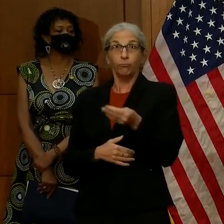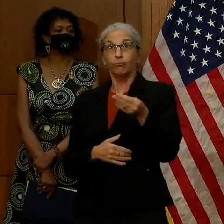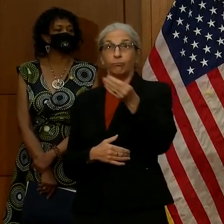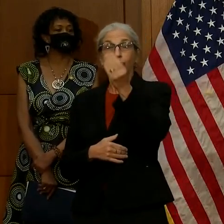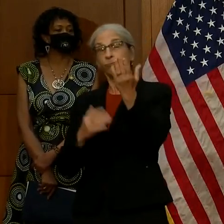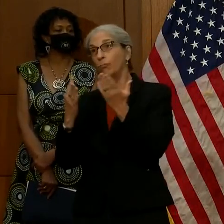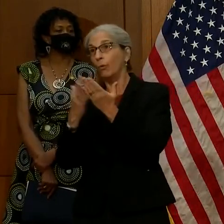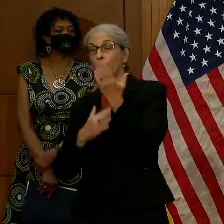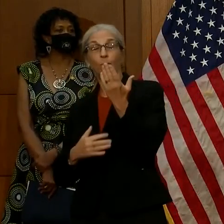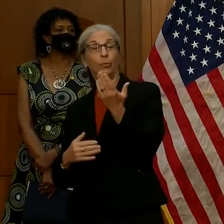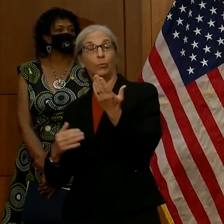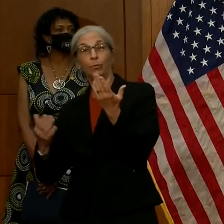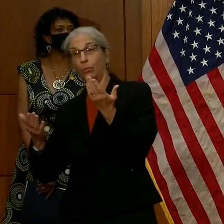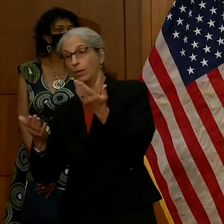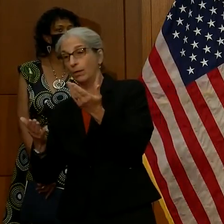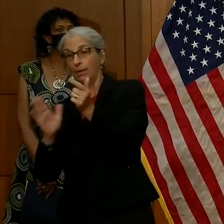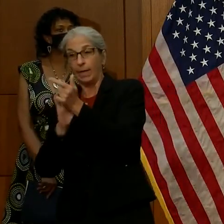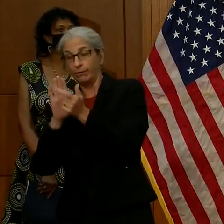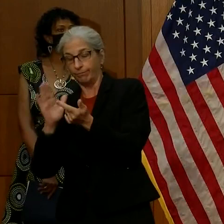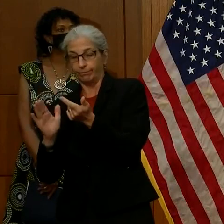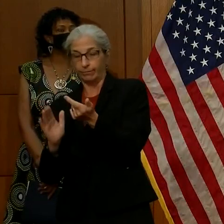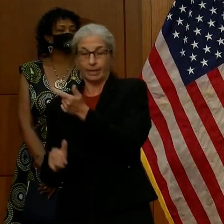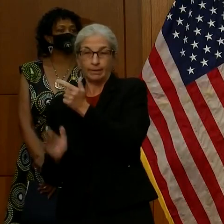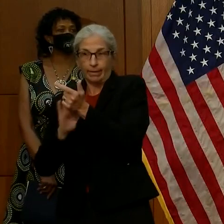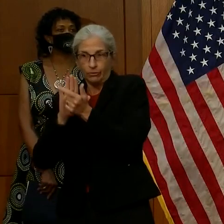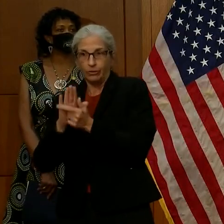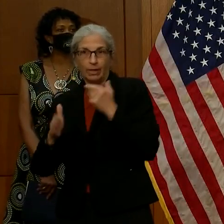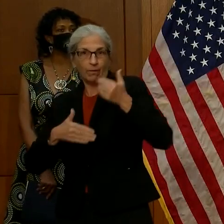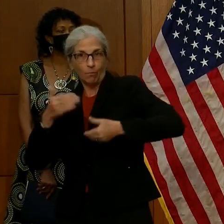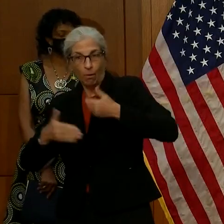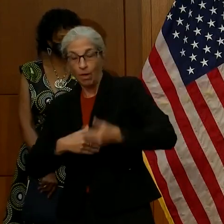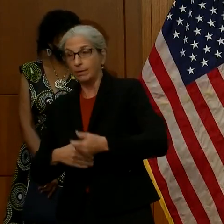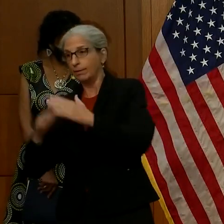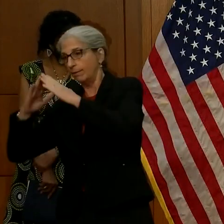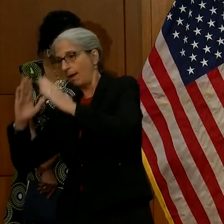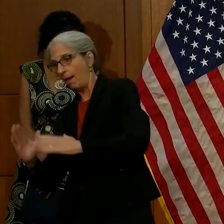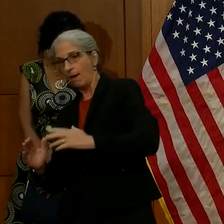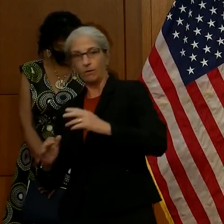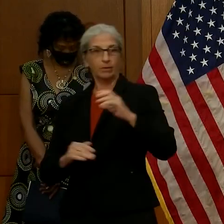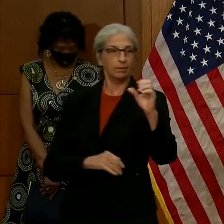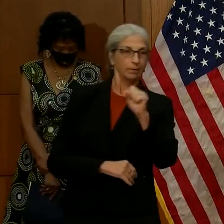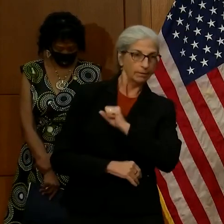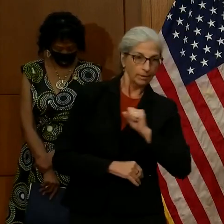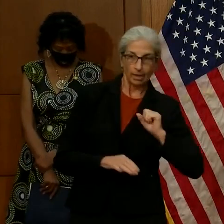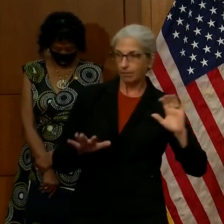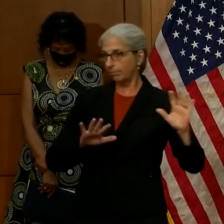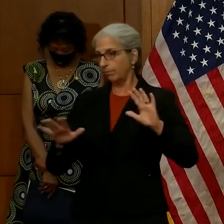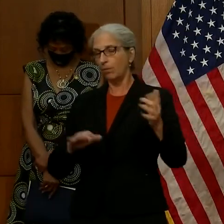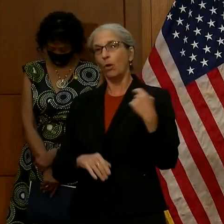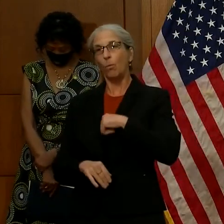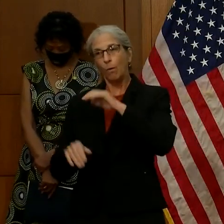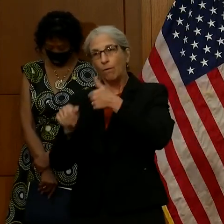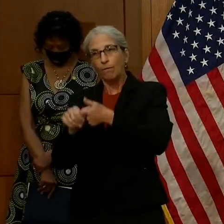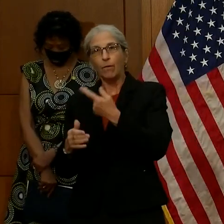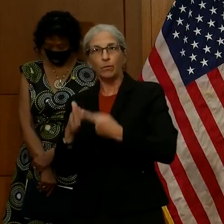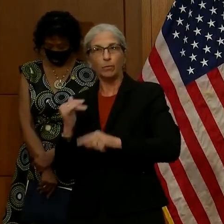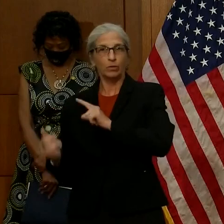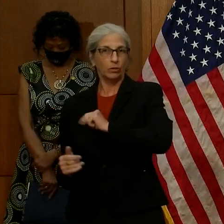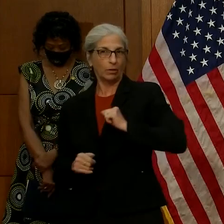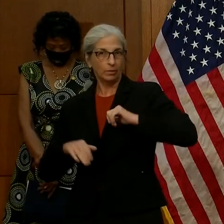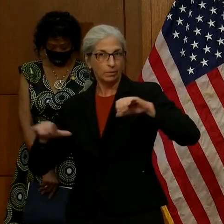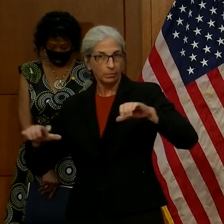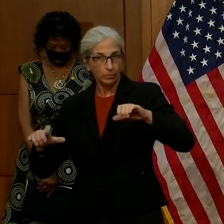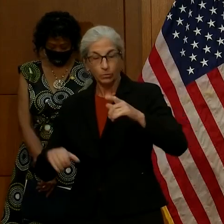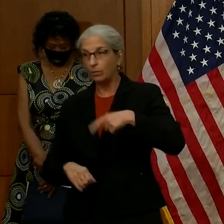twists and turns, modifications. And so, we're following what the General Assembly is doing. And by the way, I think they're doing very good work. They're having